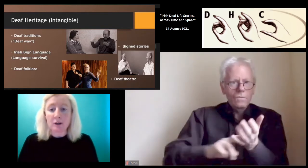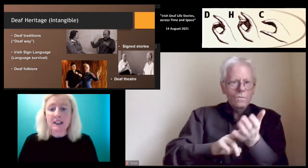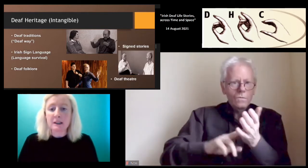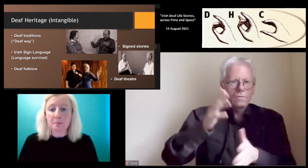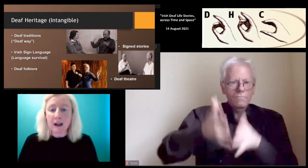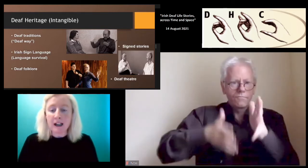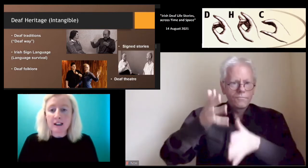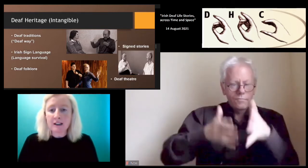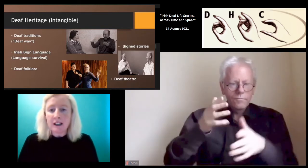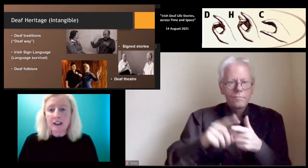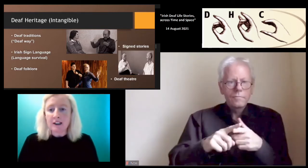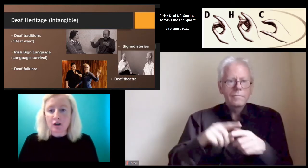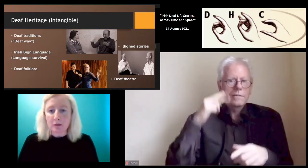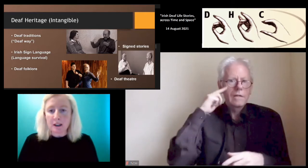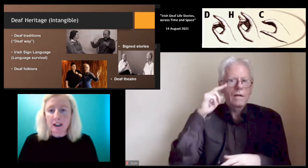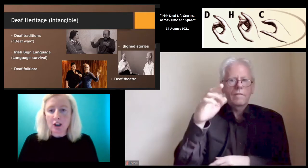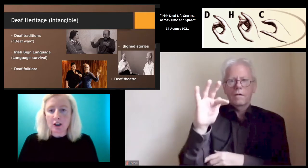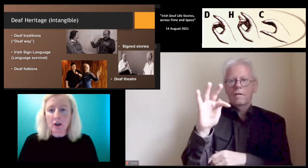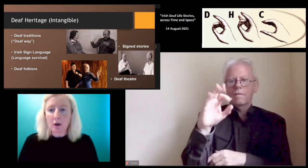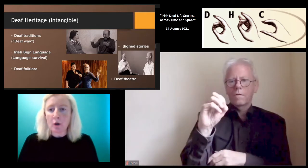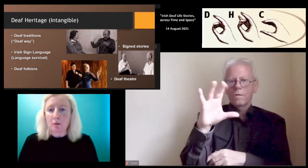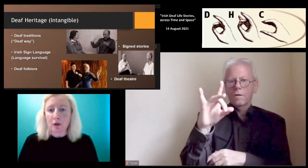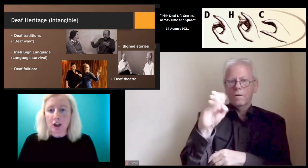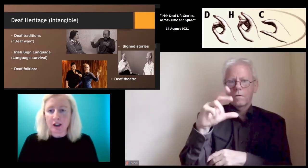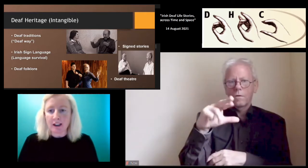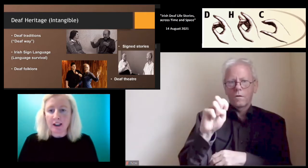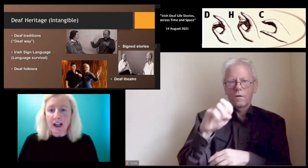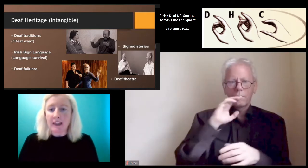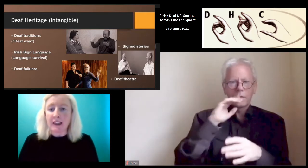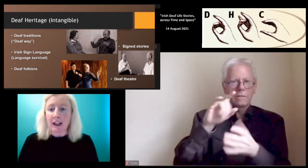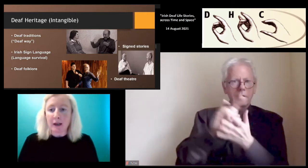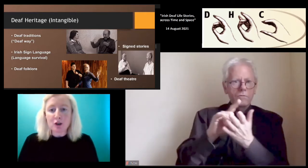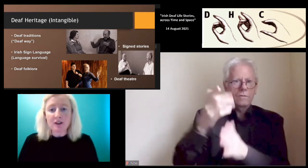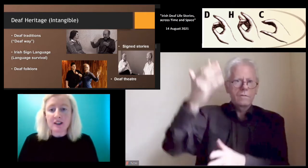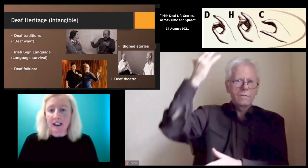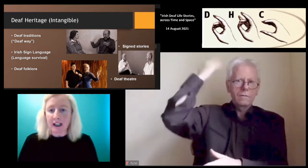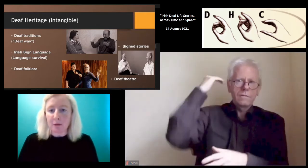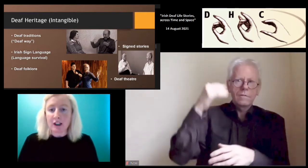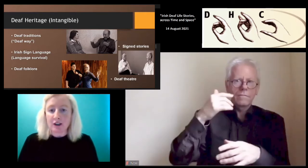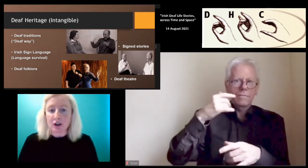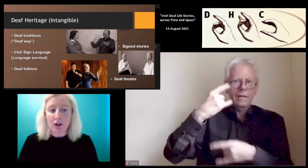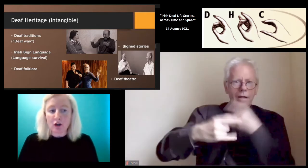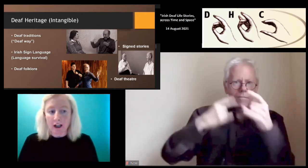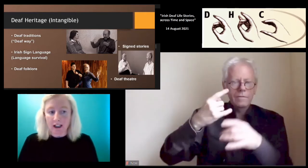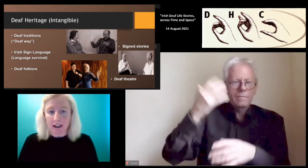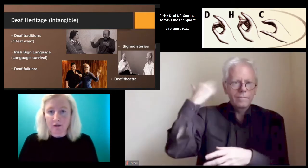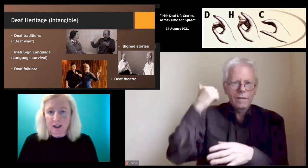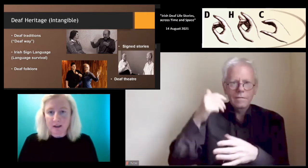that way. So, despite discrimination, oppression, the language of sign language has thrived.